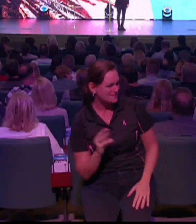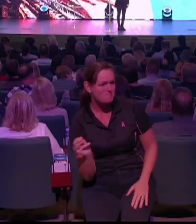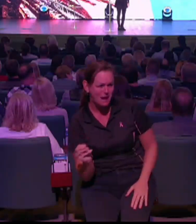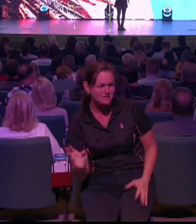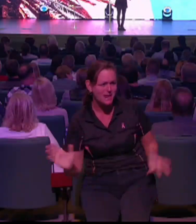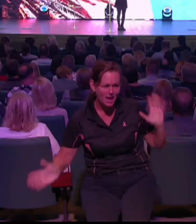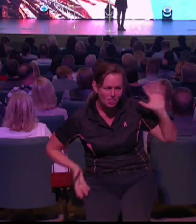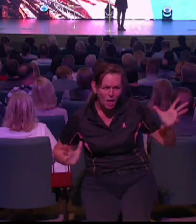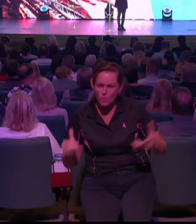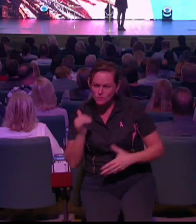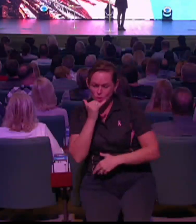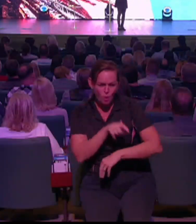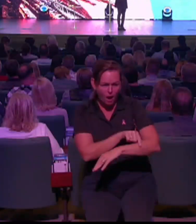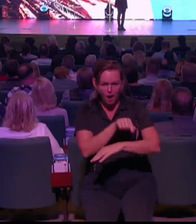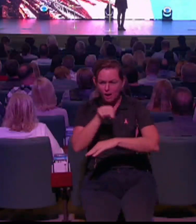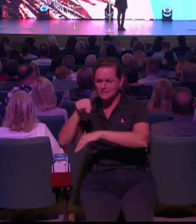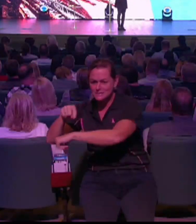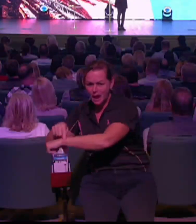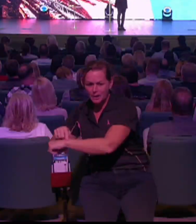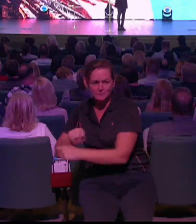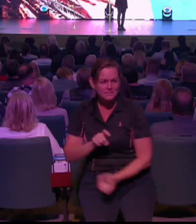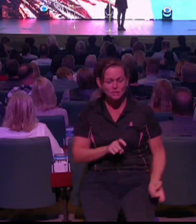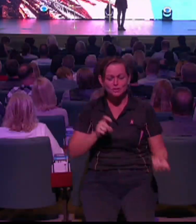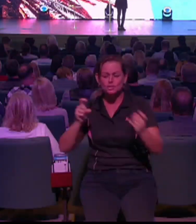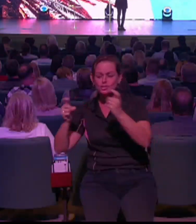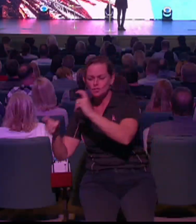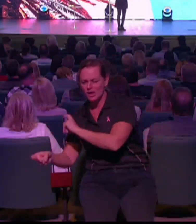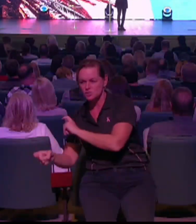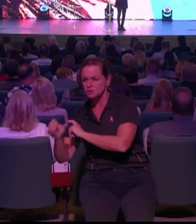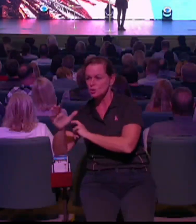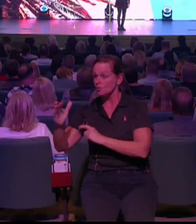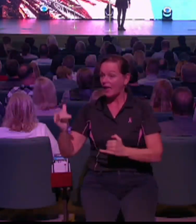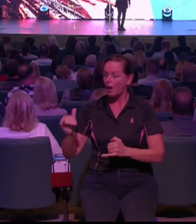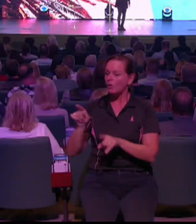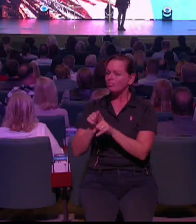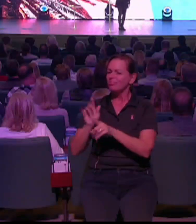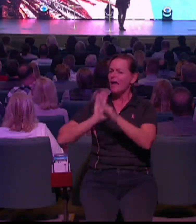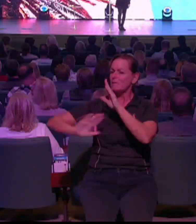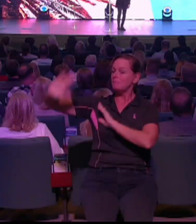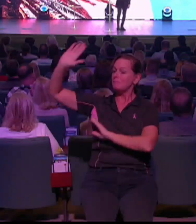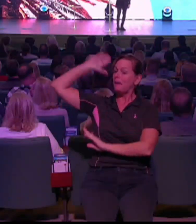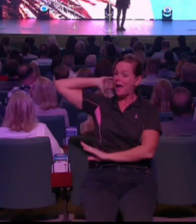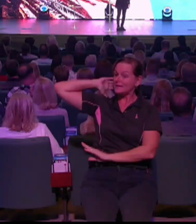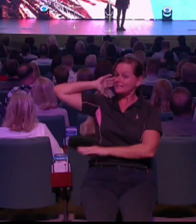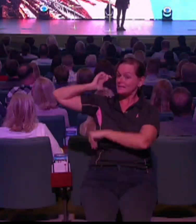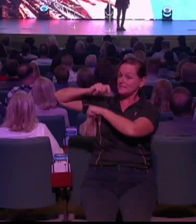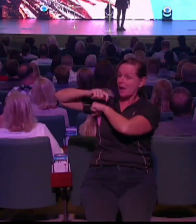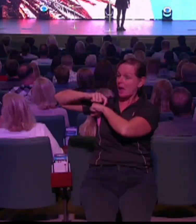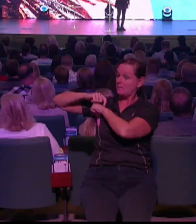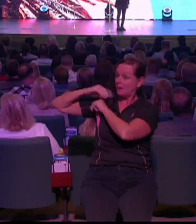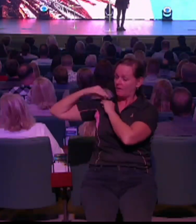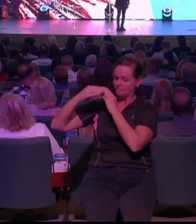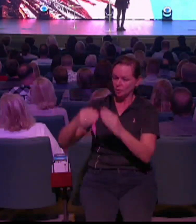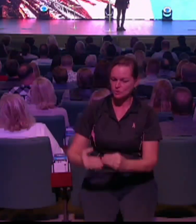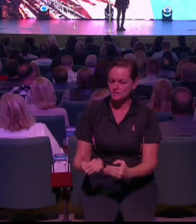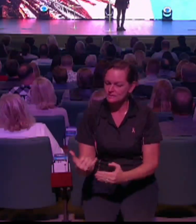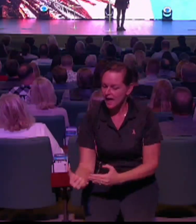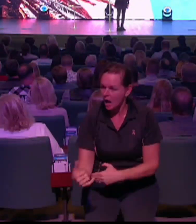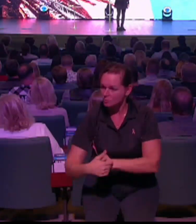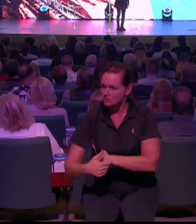We are in days and times beyond measure. Acts 2.17 says, and this is what I will do in